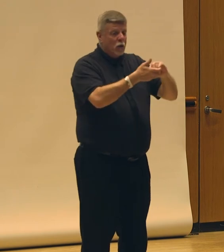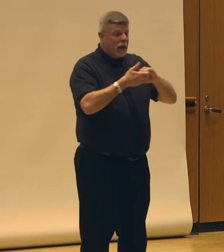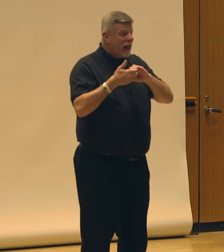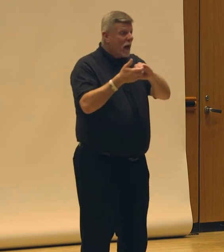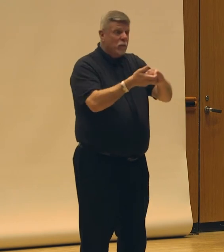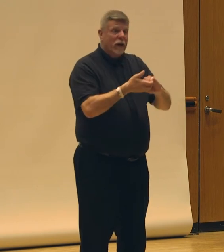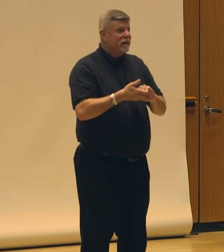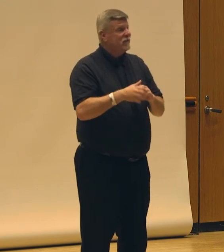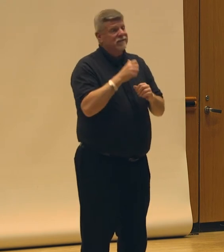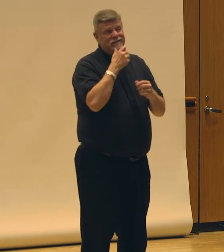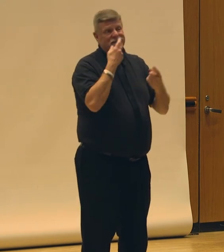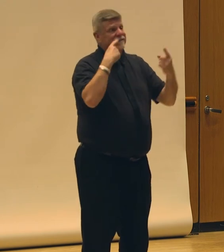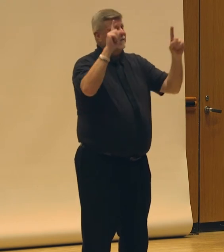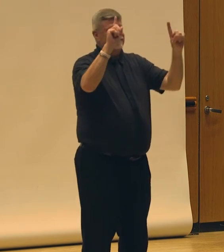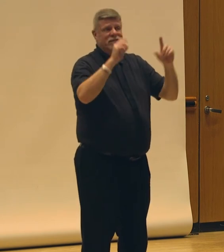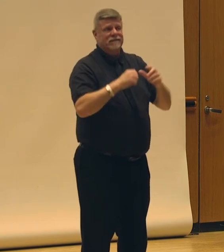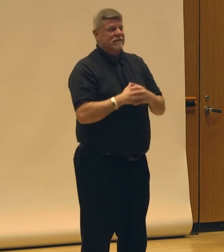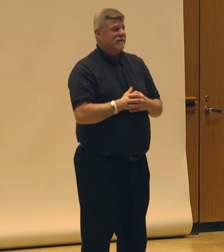didn't come to fruition.